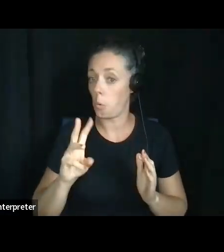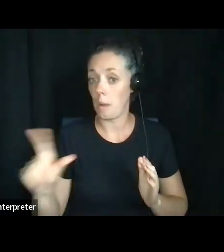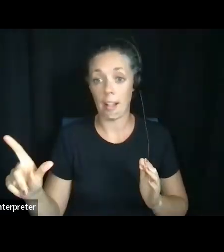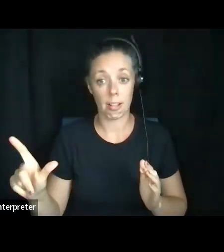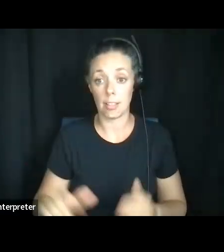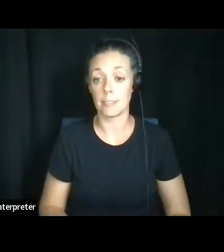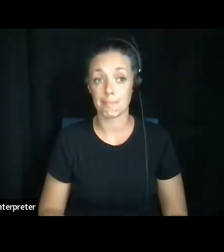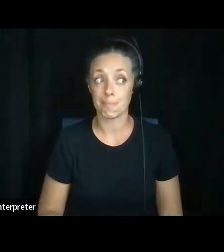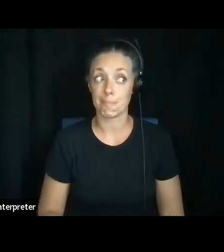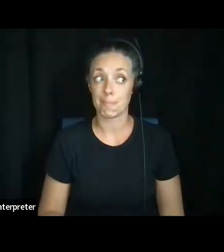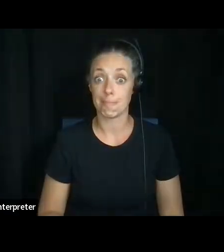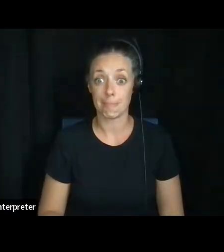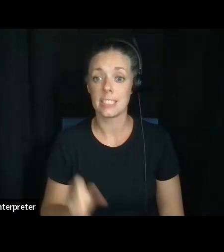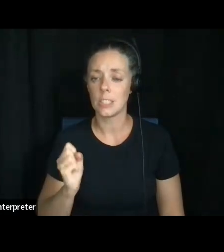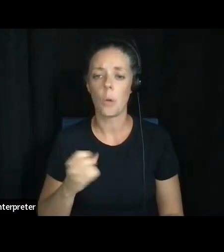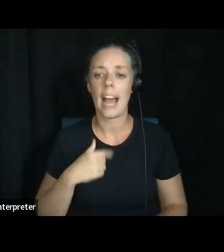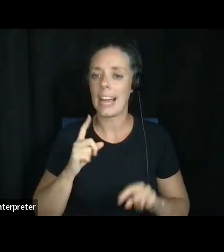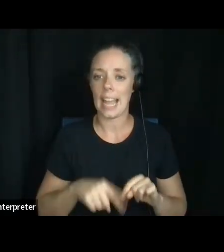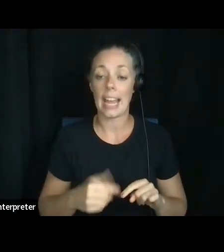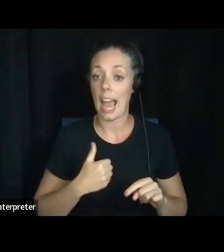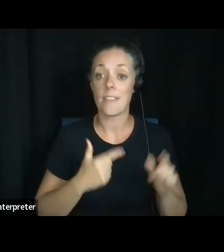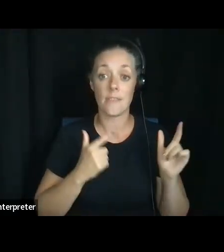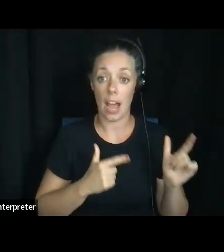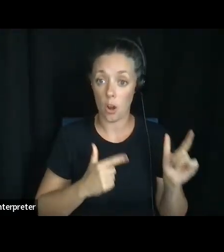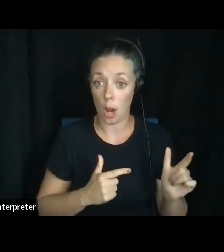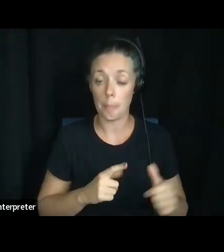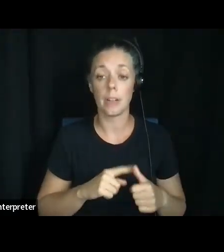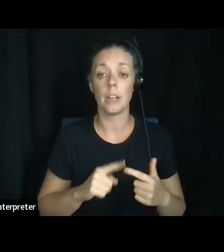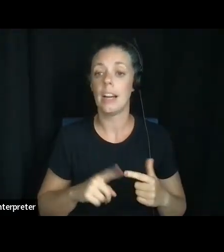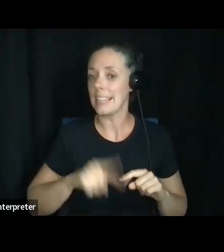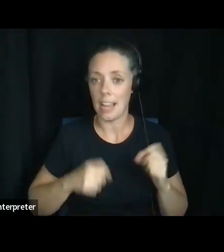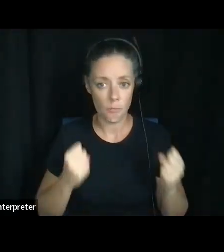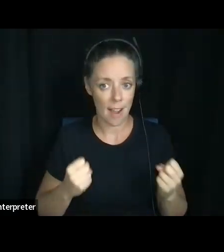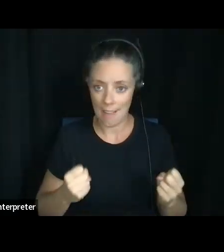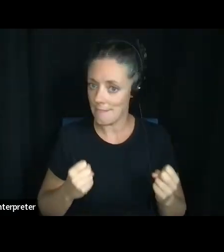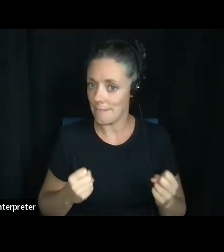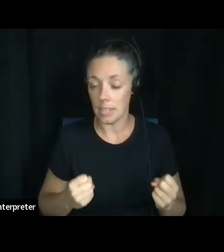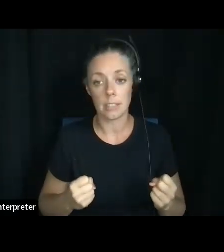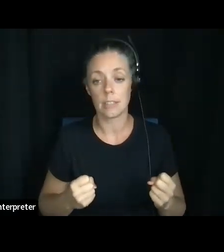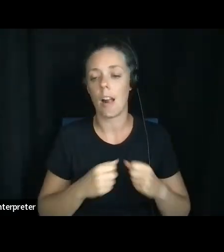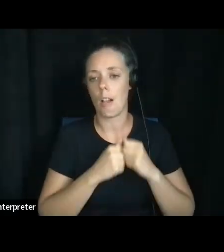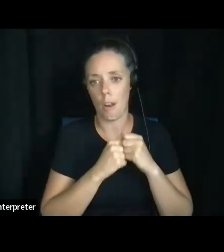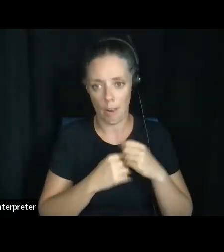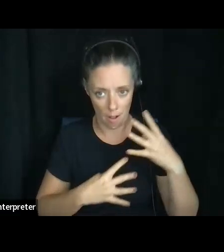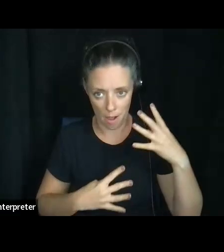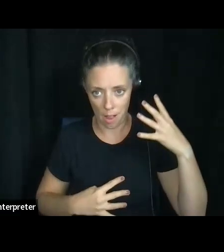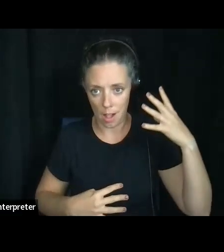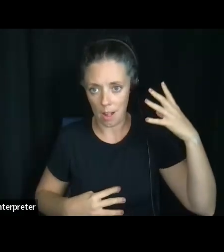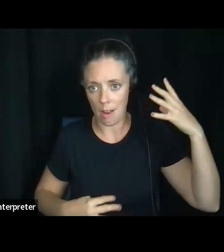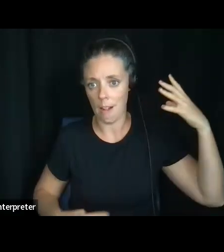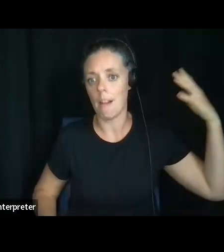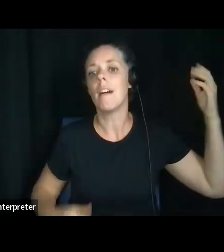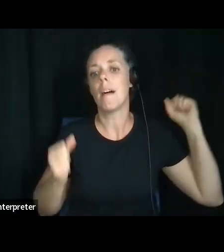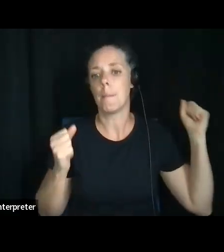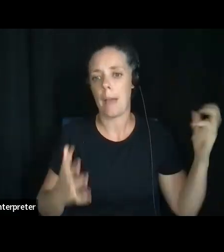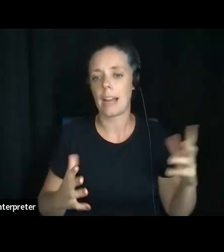so I can't, um, possess a firearm. I can't drive. So the list goes on and on of the civil rights that are lost for